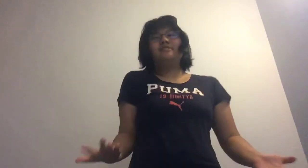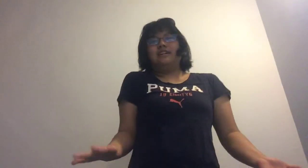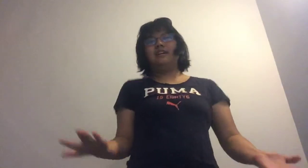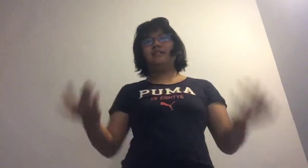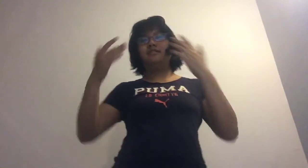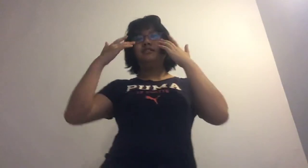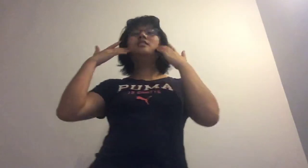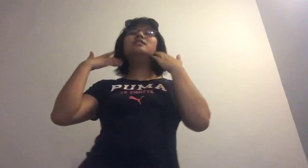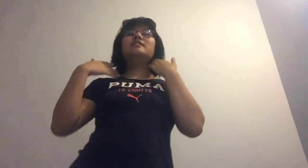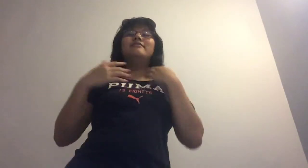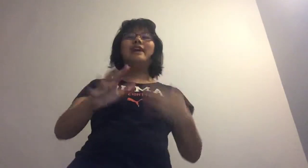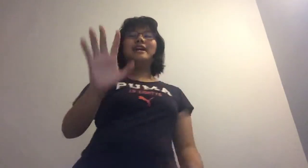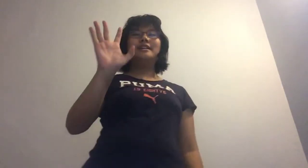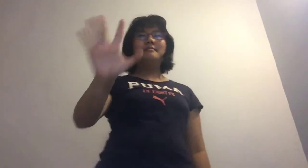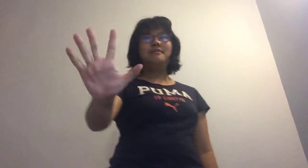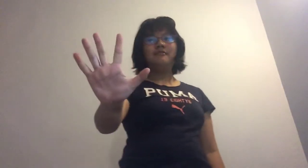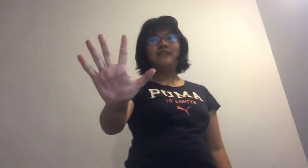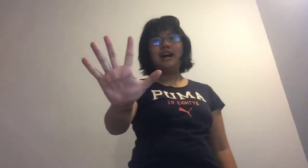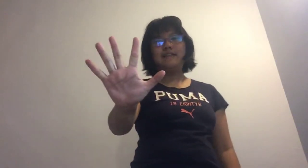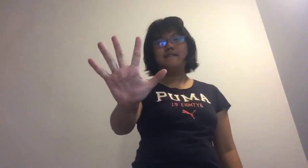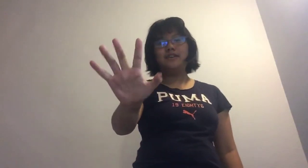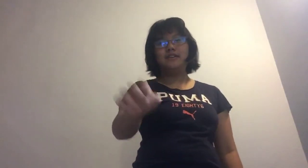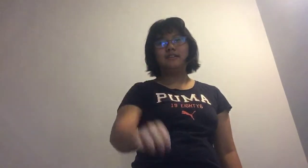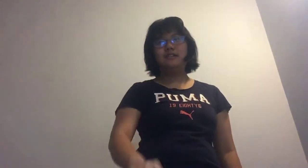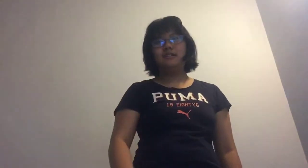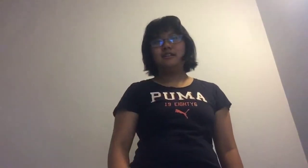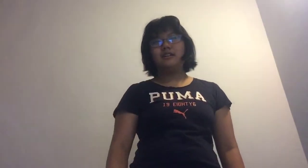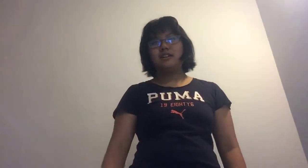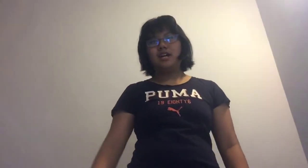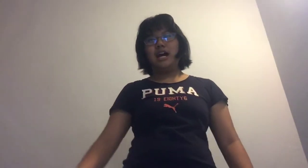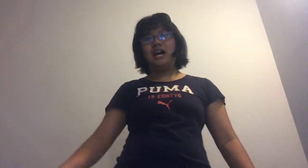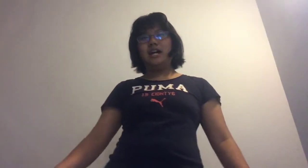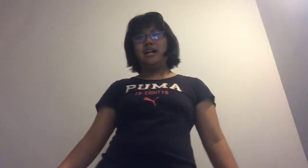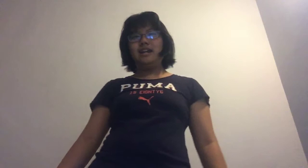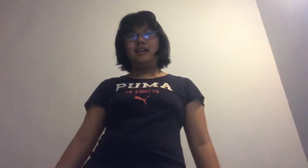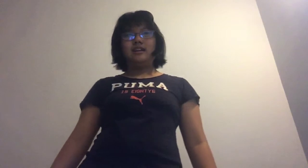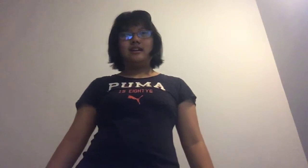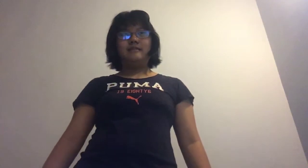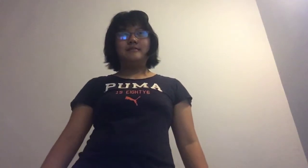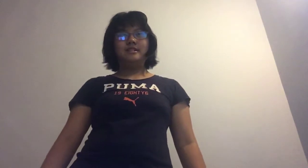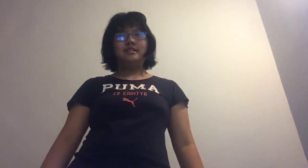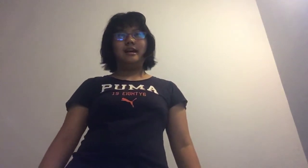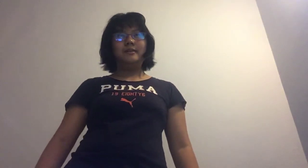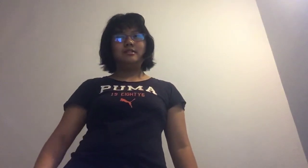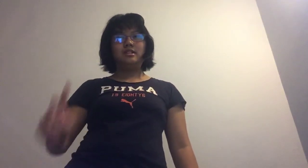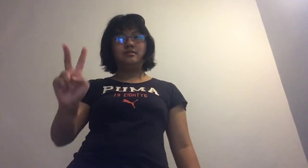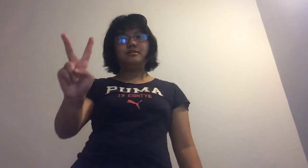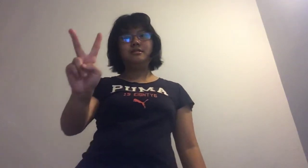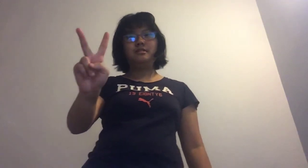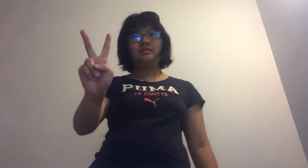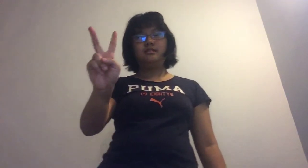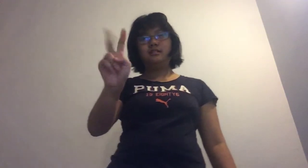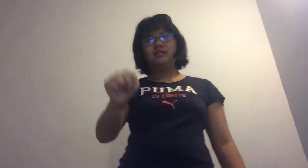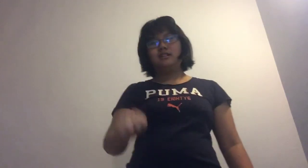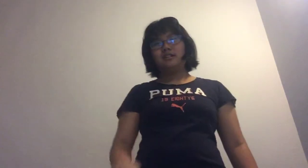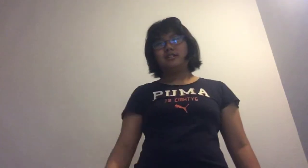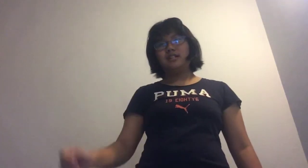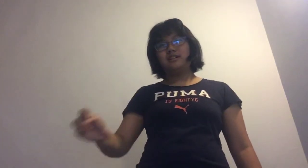yeah, fact number five. I am a level 2 singer